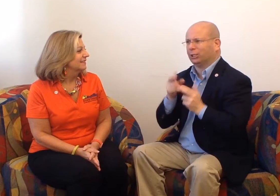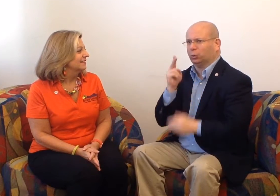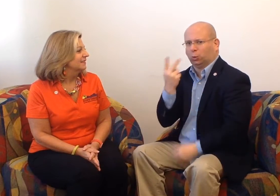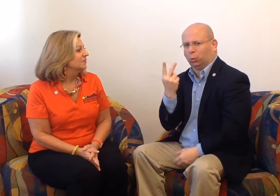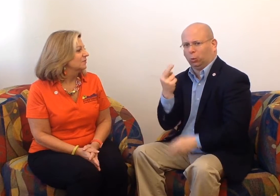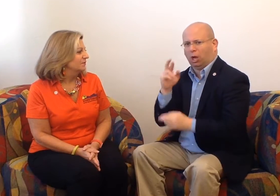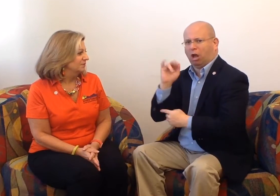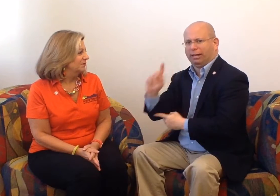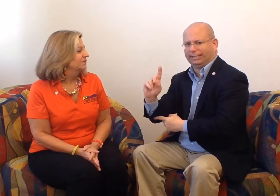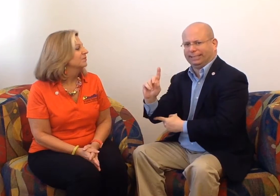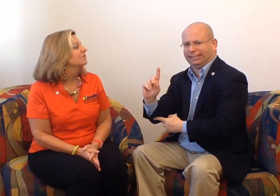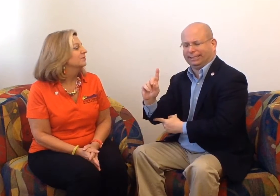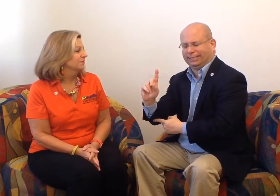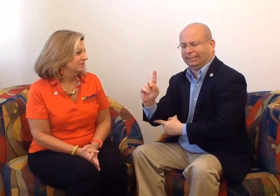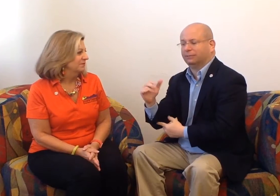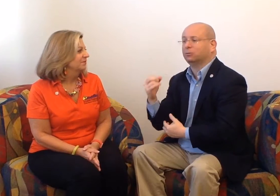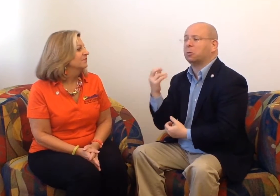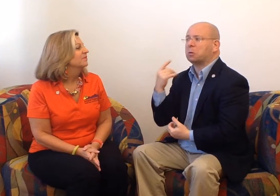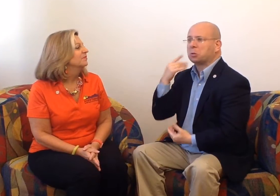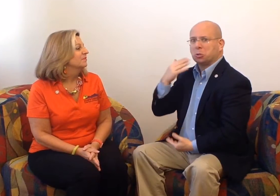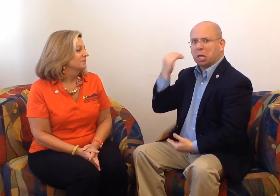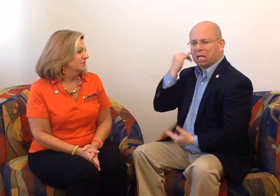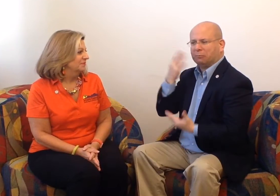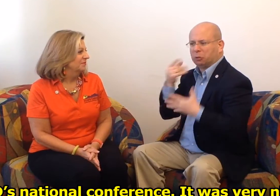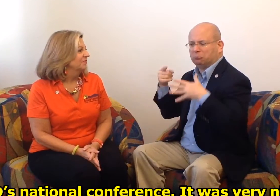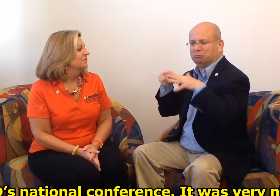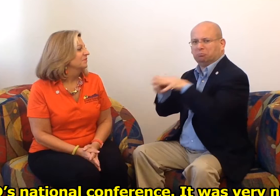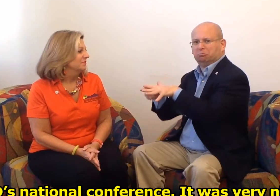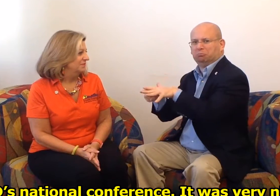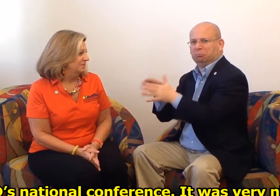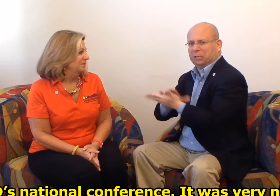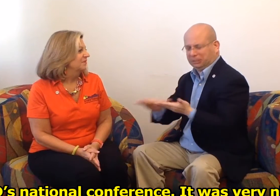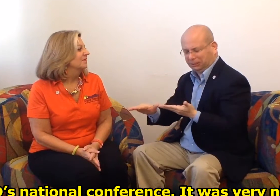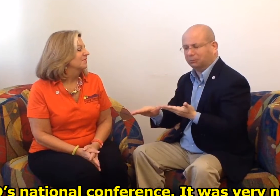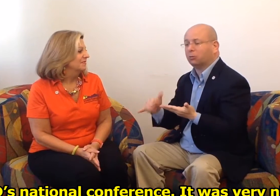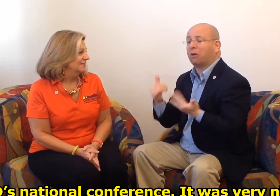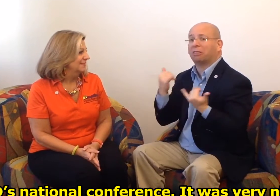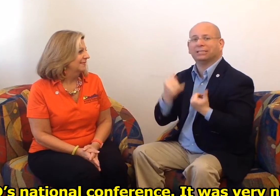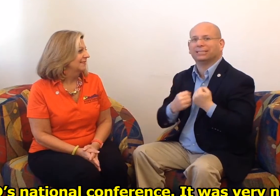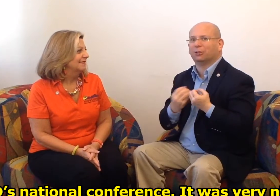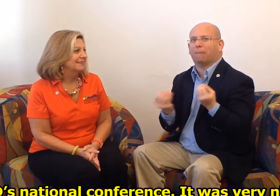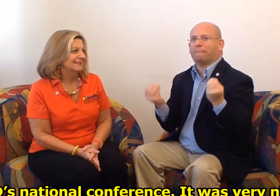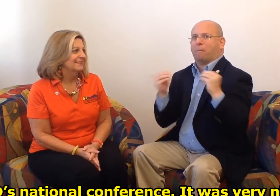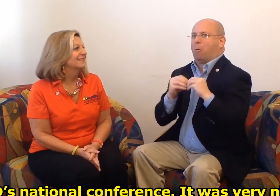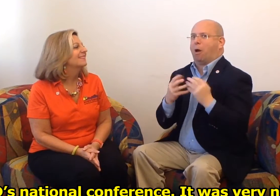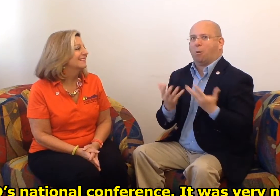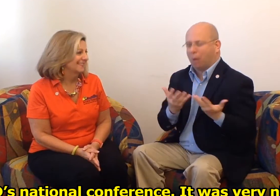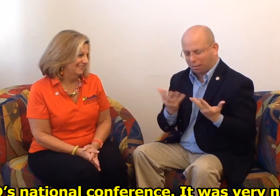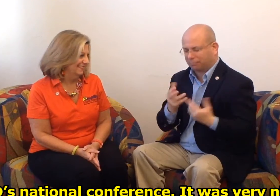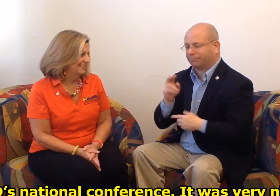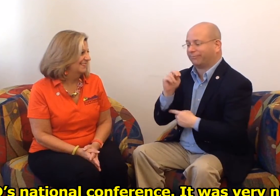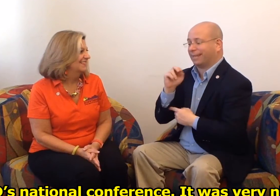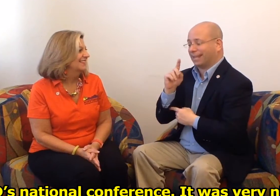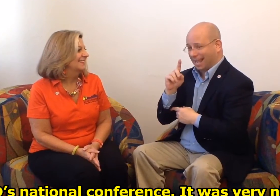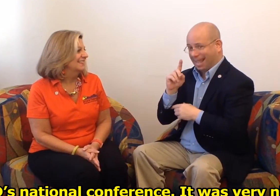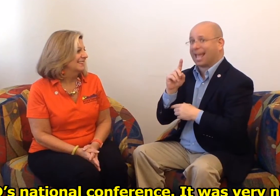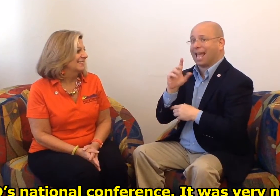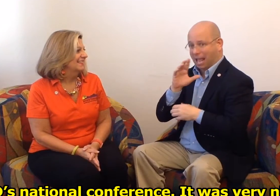first time two years ago, an RID conference joined NAD's national conference. It was very nice to have the RID